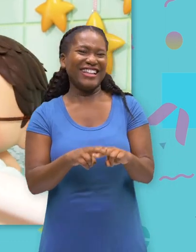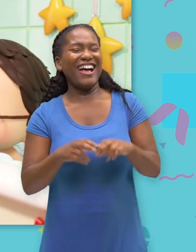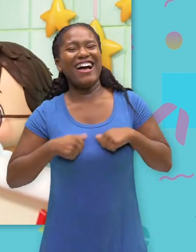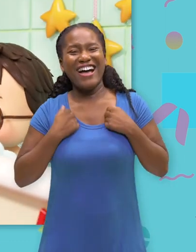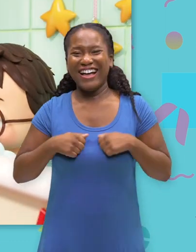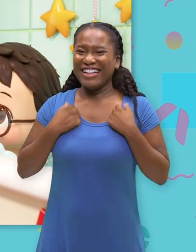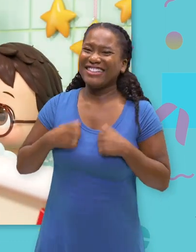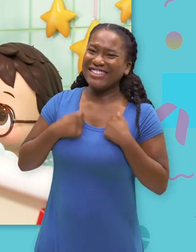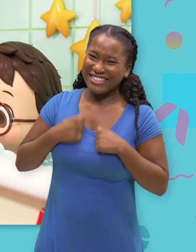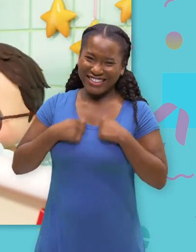do In the bath